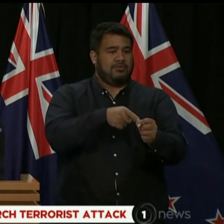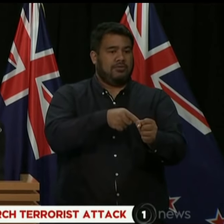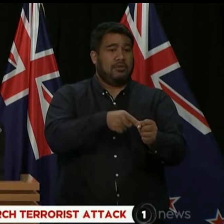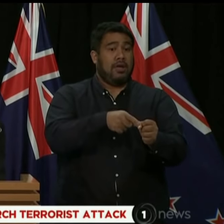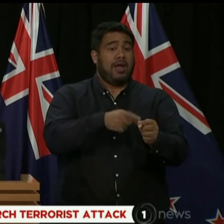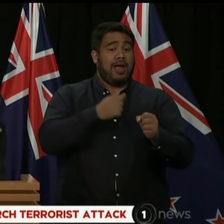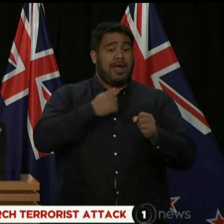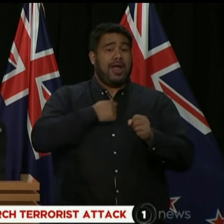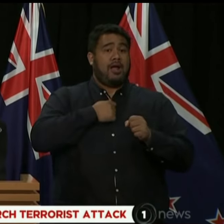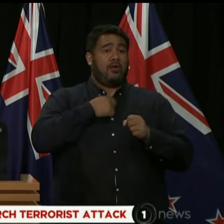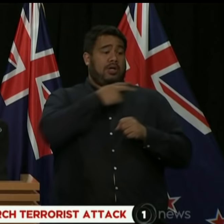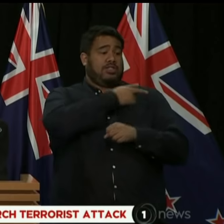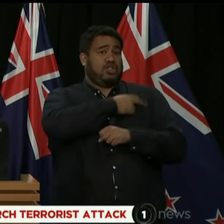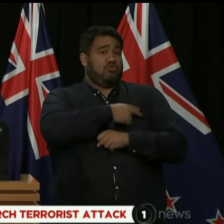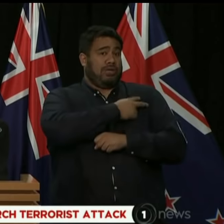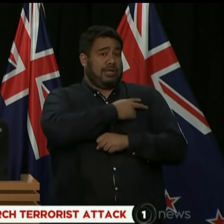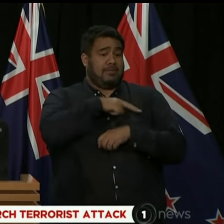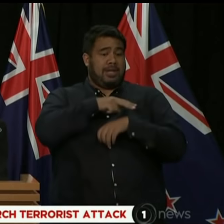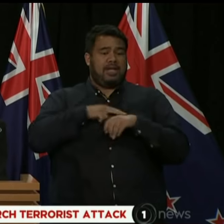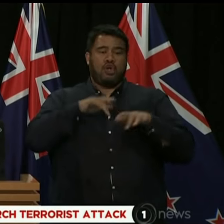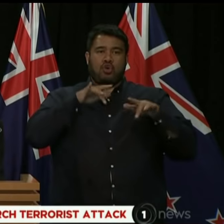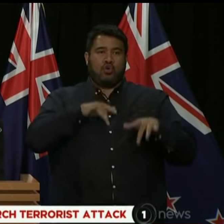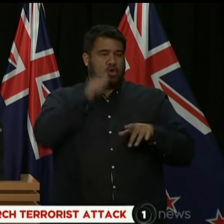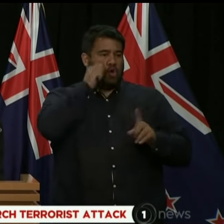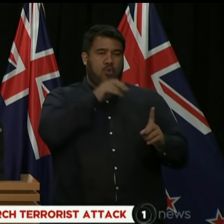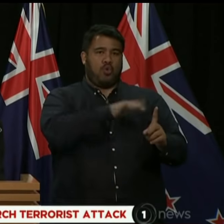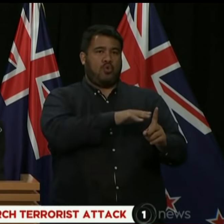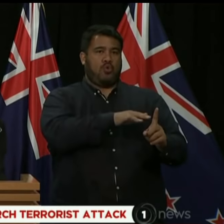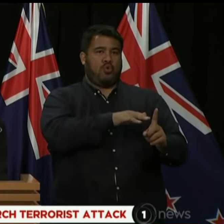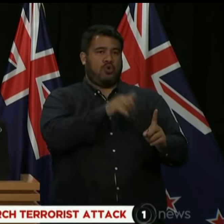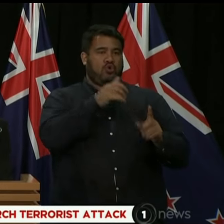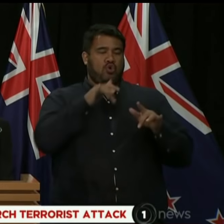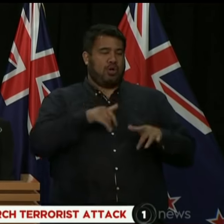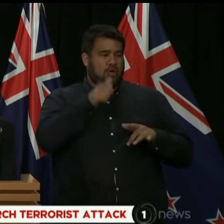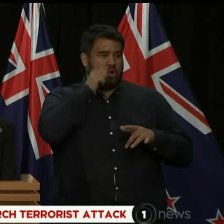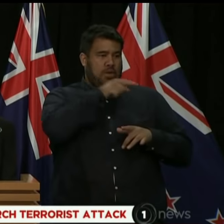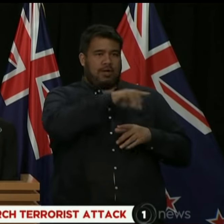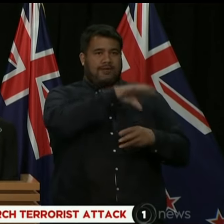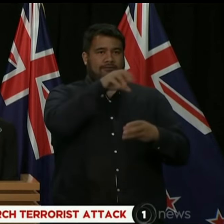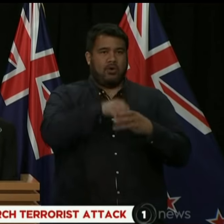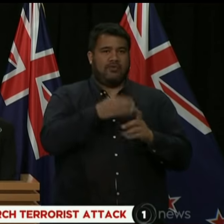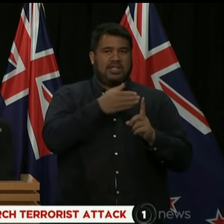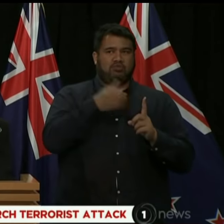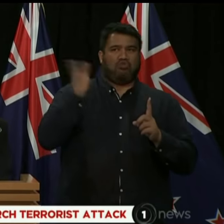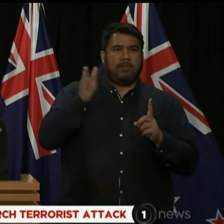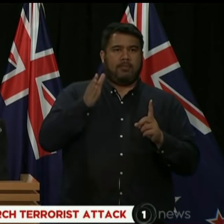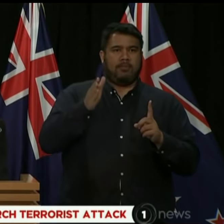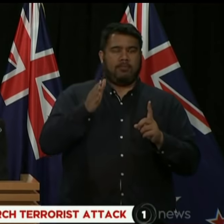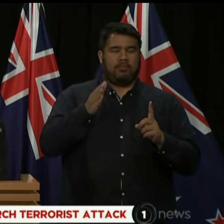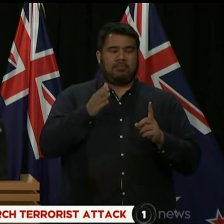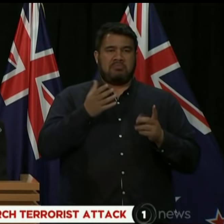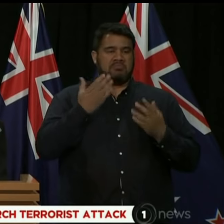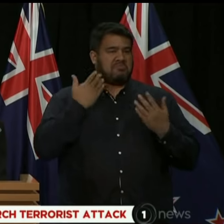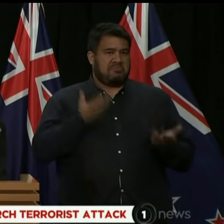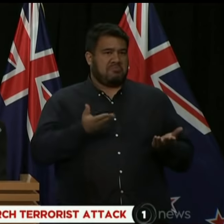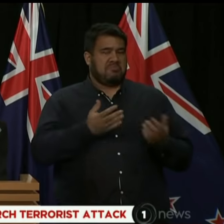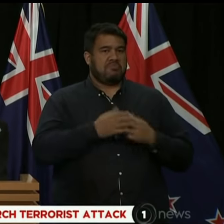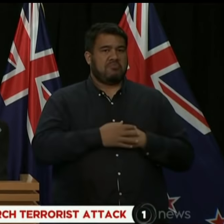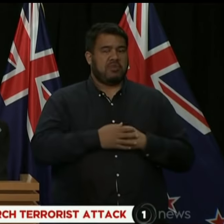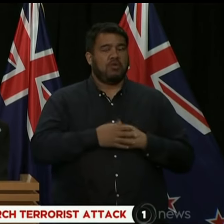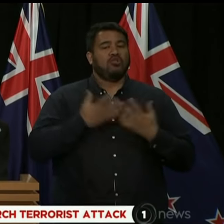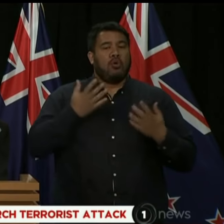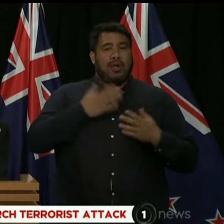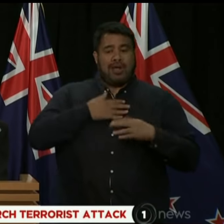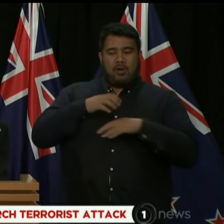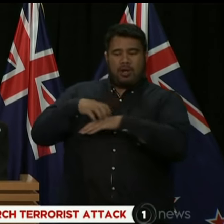community, nor the police, for extremism. I have asked our agencies this morning to work swiftly